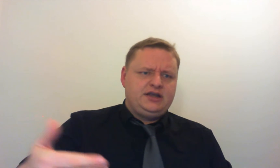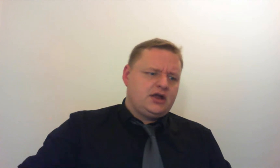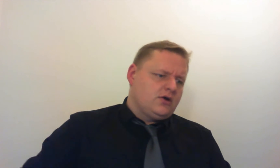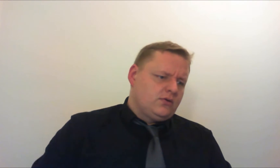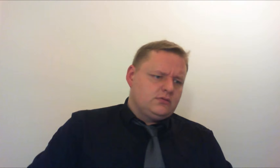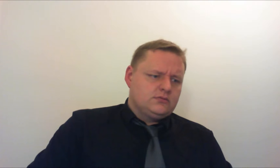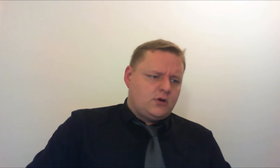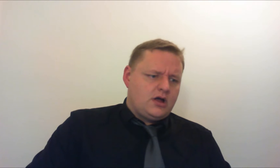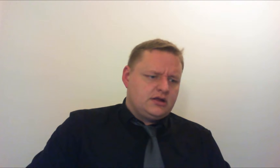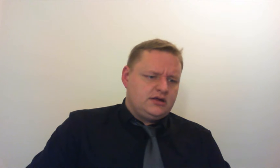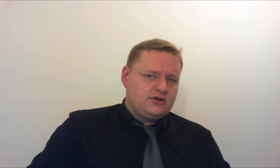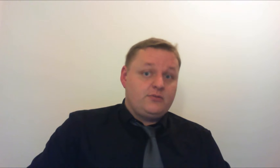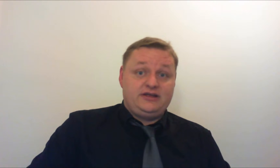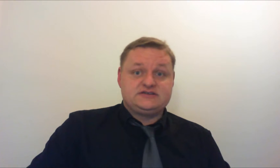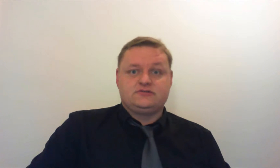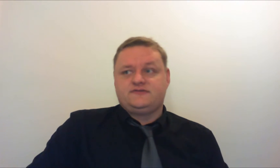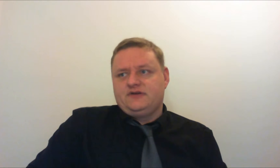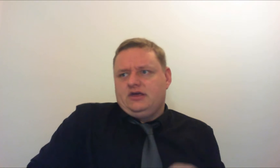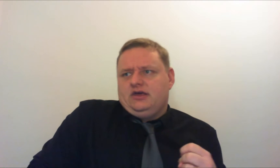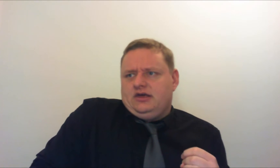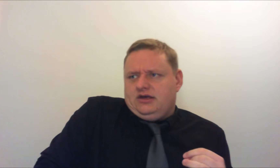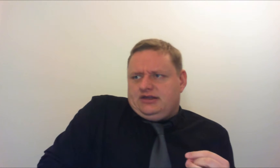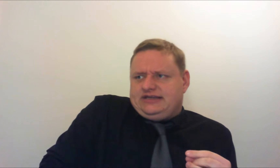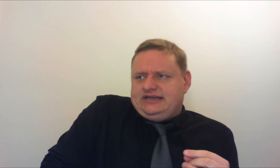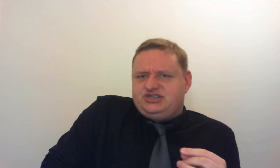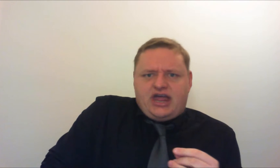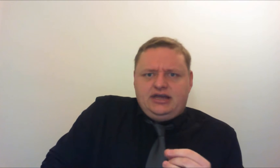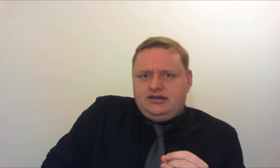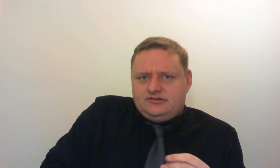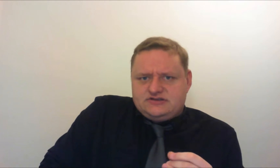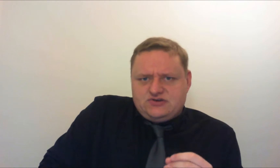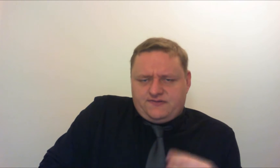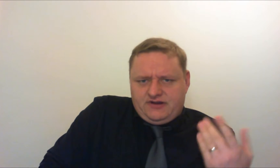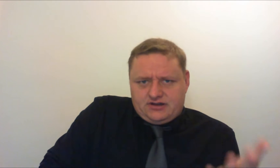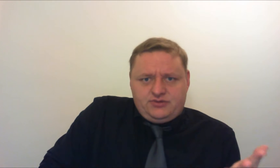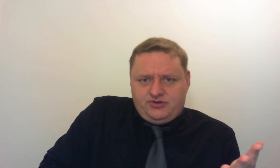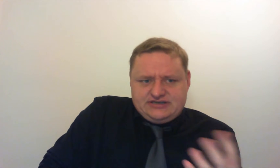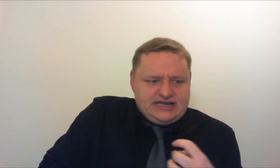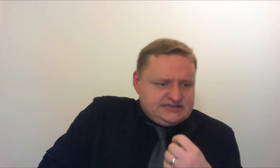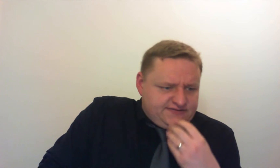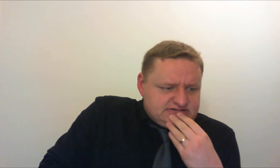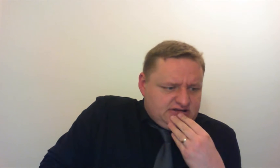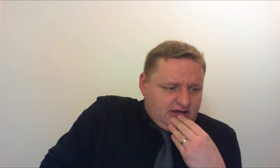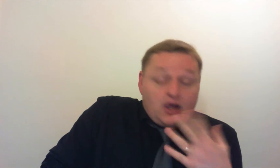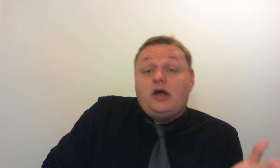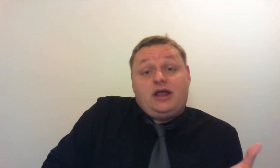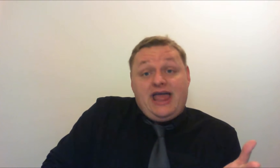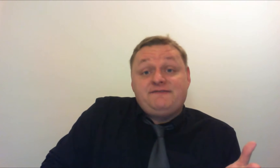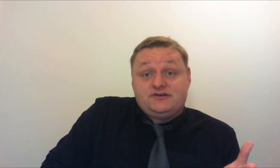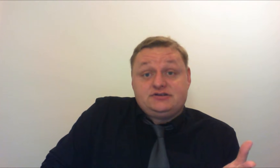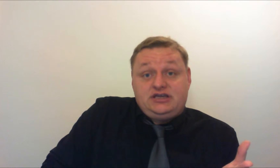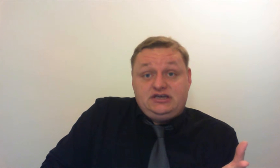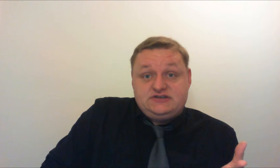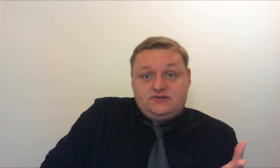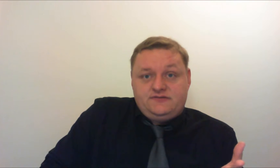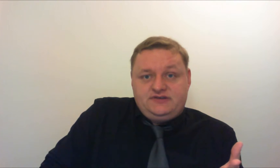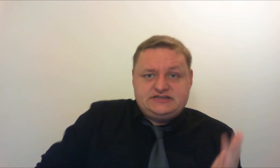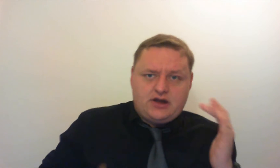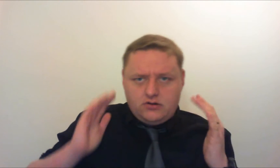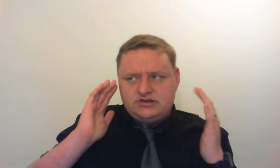radio work I don't mean sort of the DJ in sort of thing at community centers things like that I have done the sort of disco